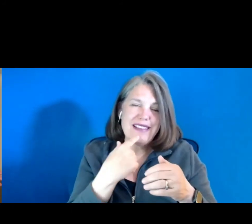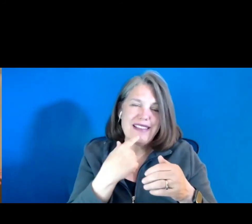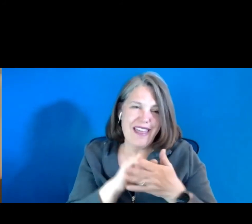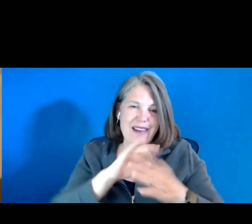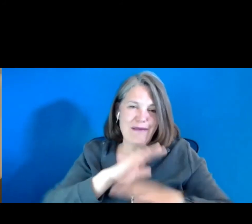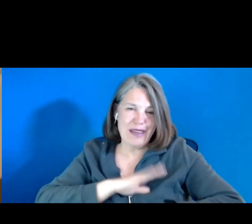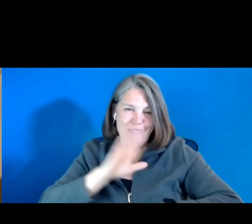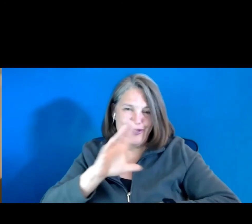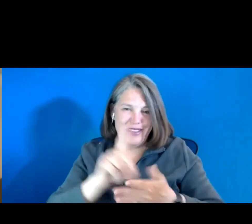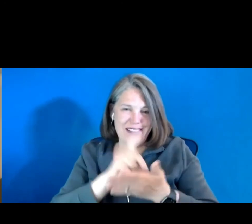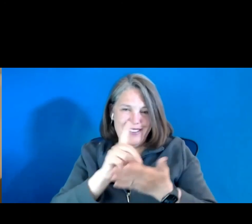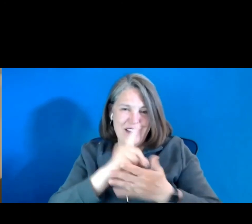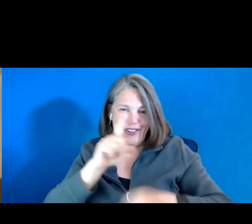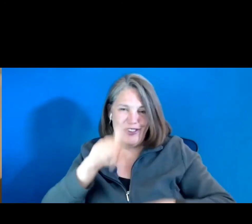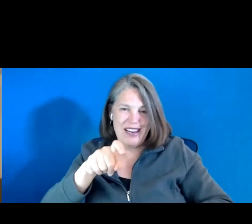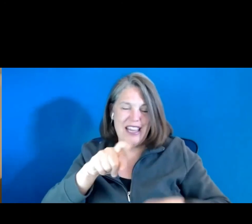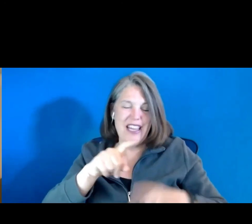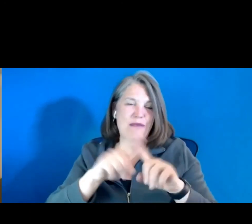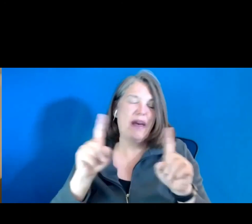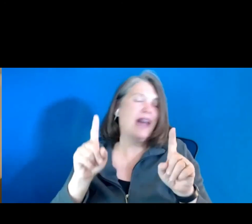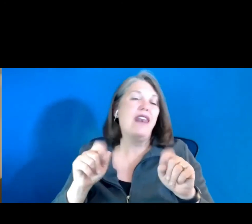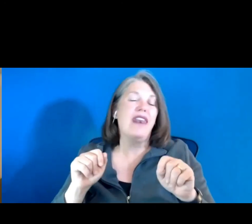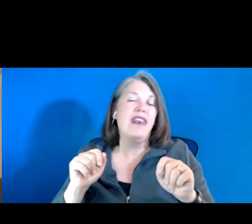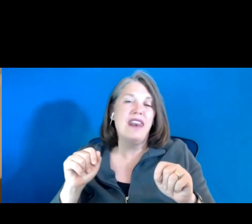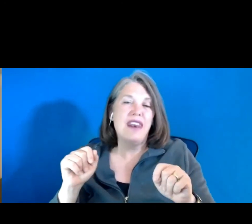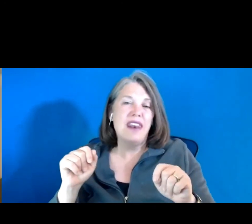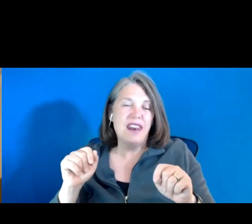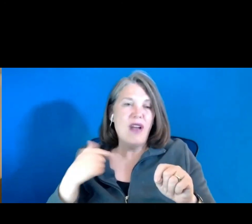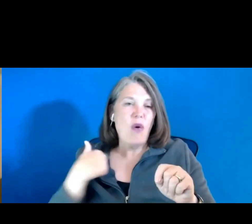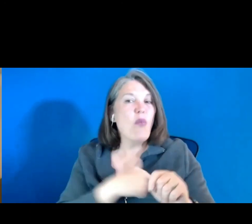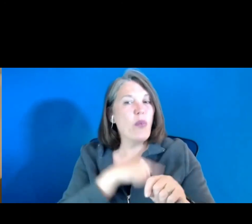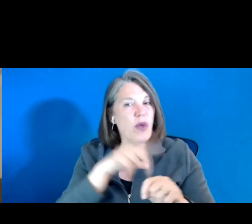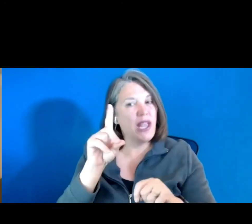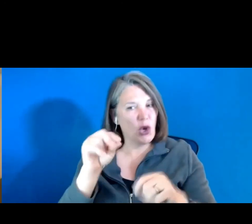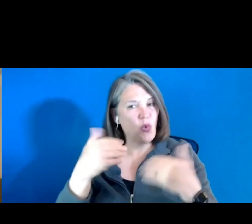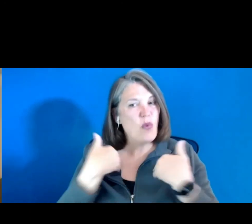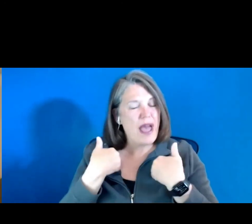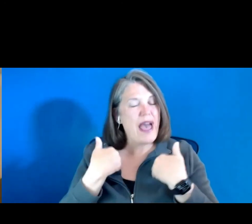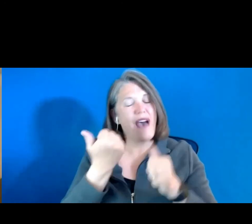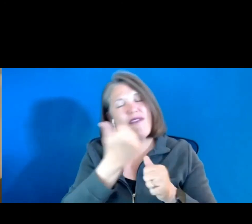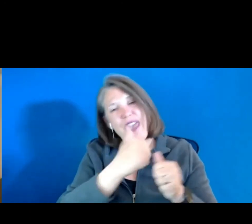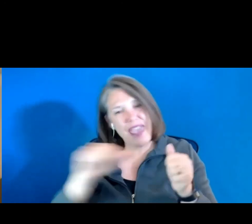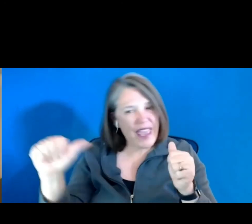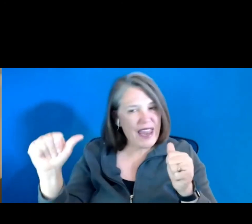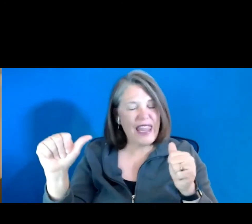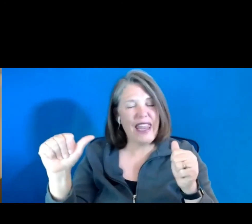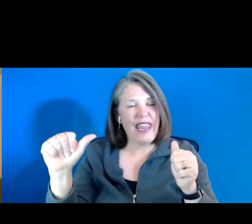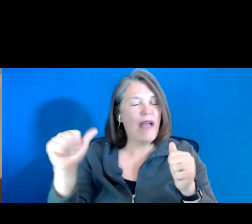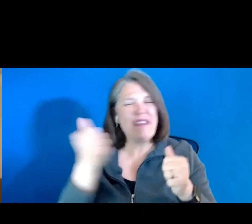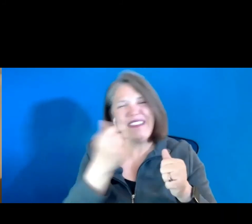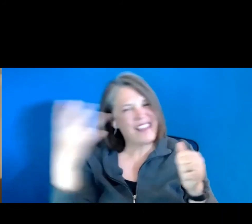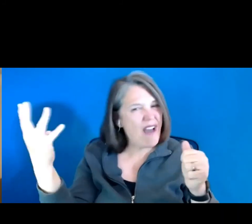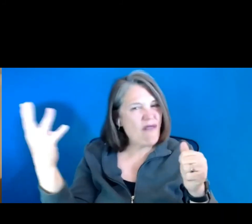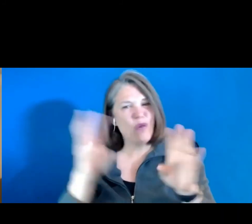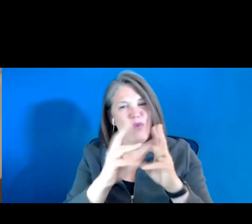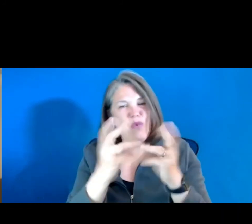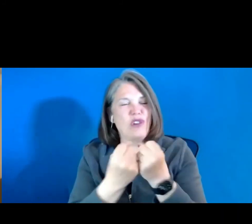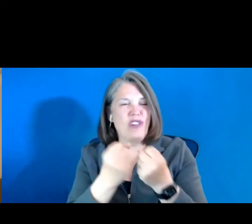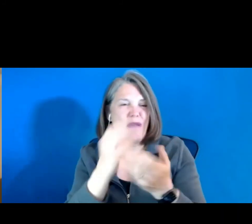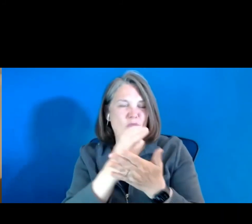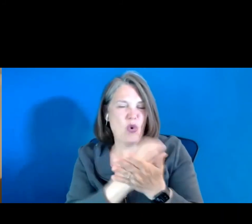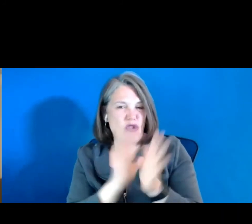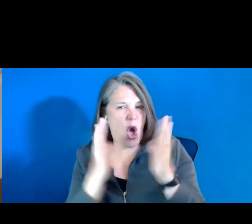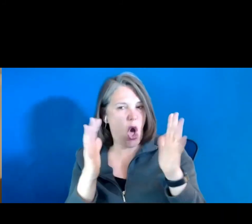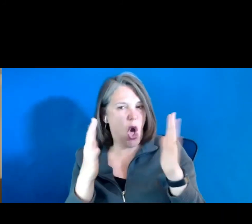needs. but, um, but we do have any number of workshops and courses already